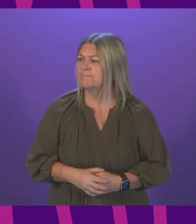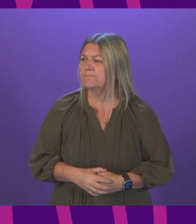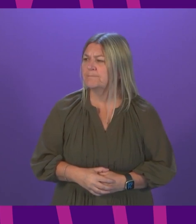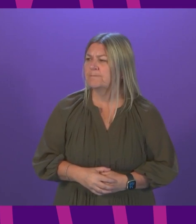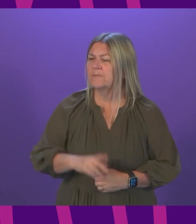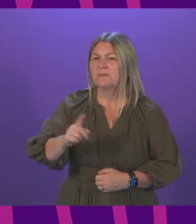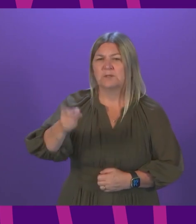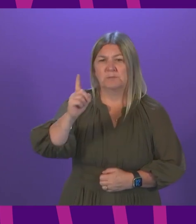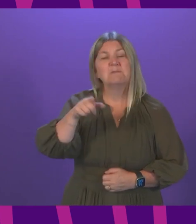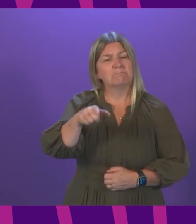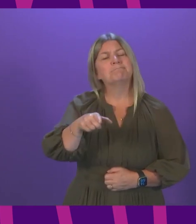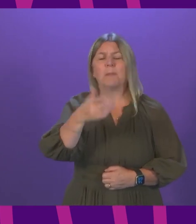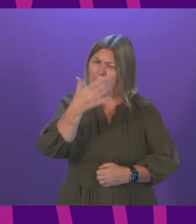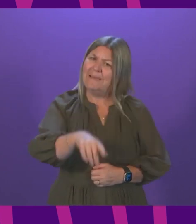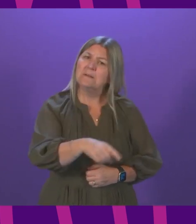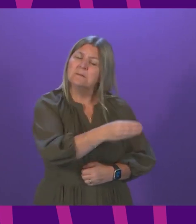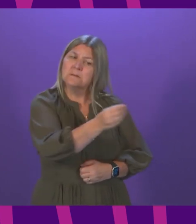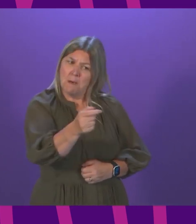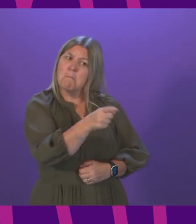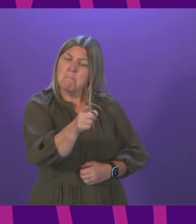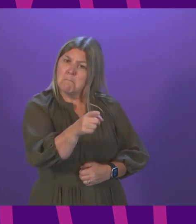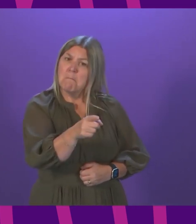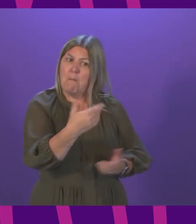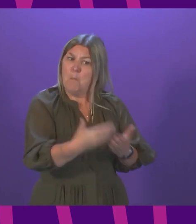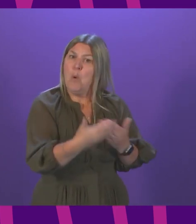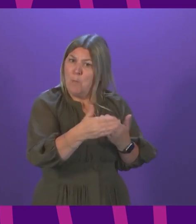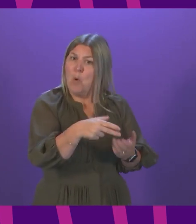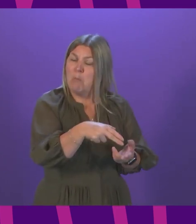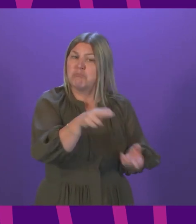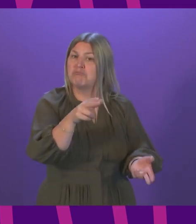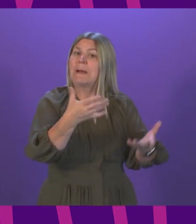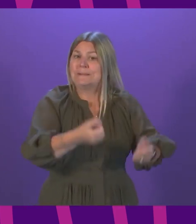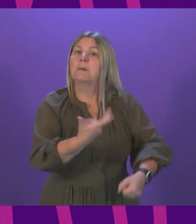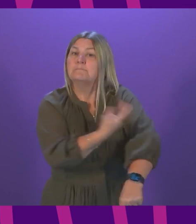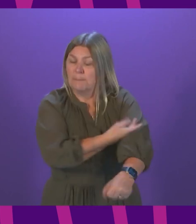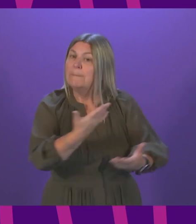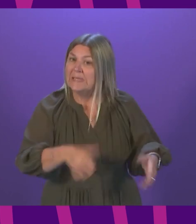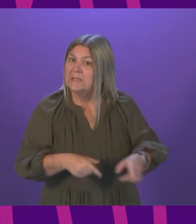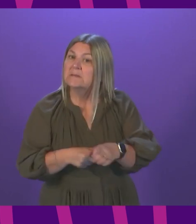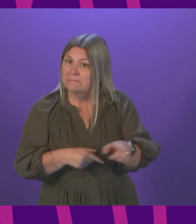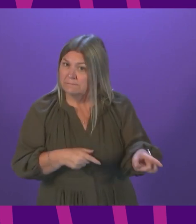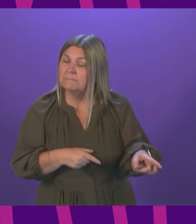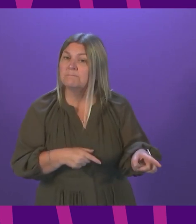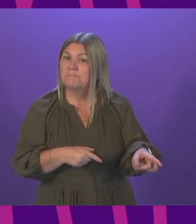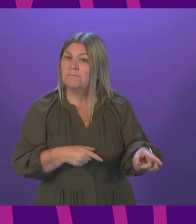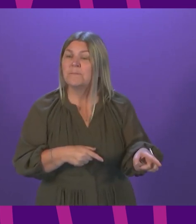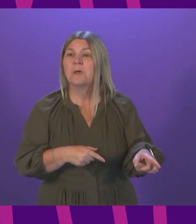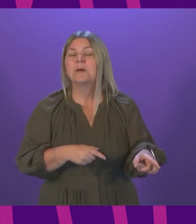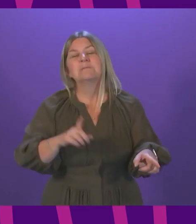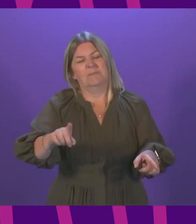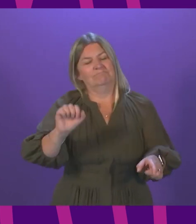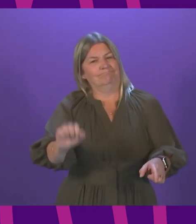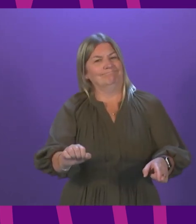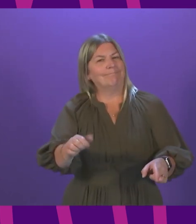all groups in society very high and much higher than we would have anticipated at the start of this programme. That said,